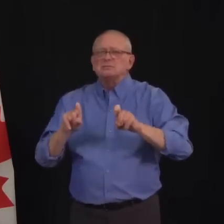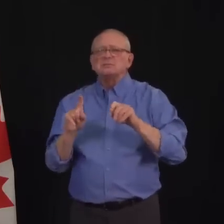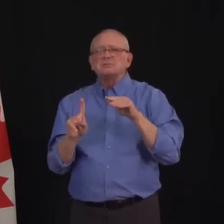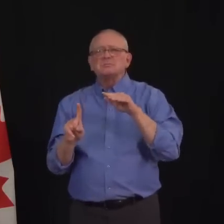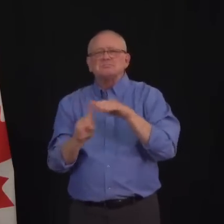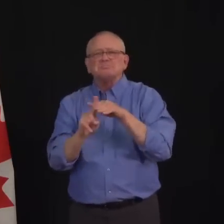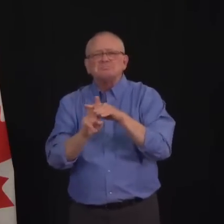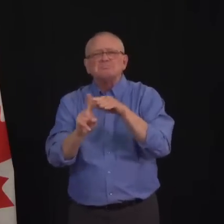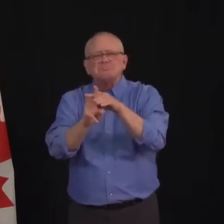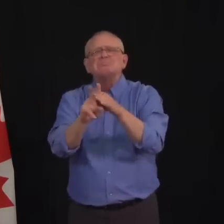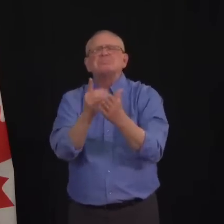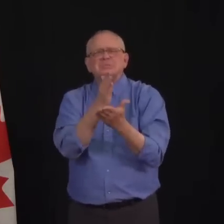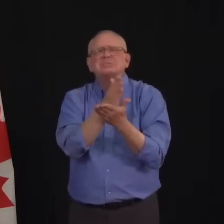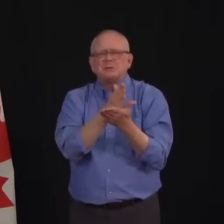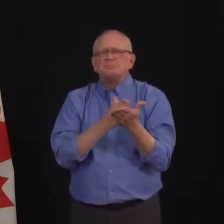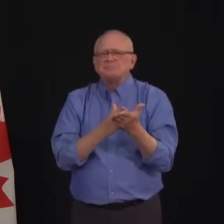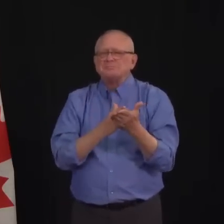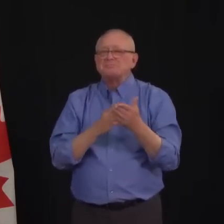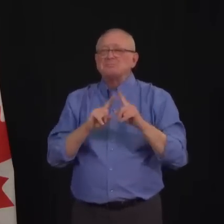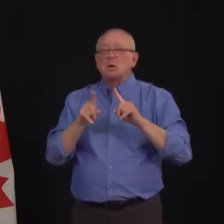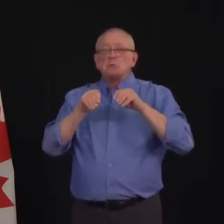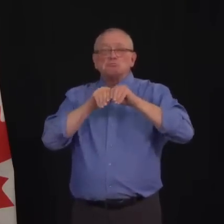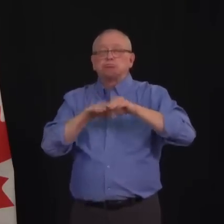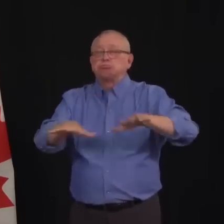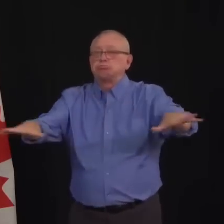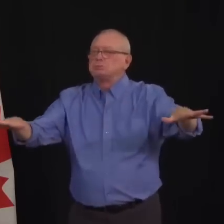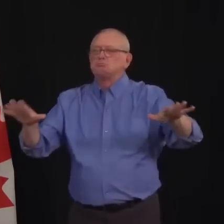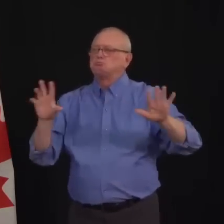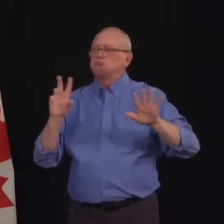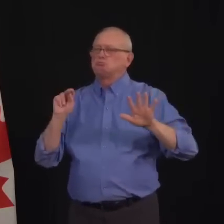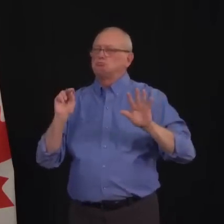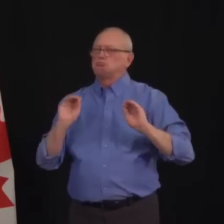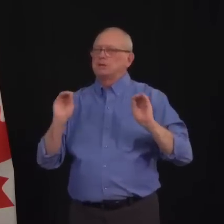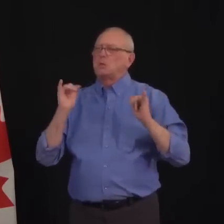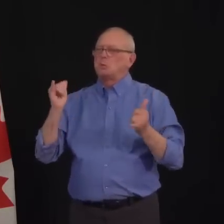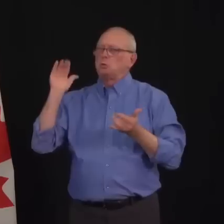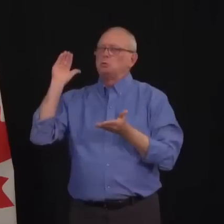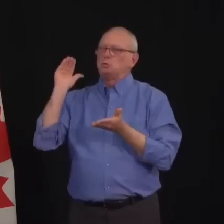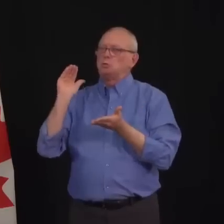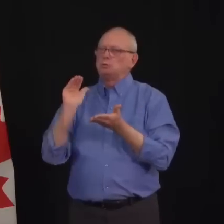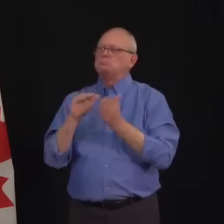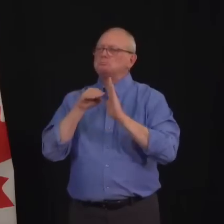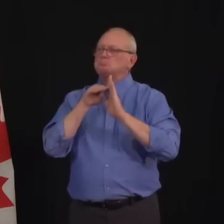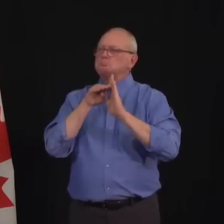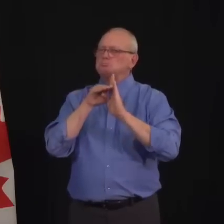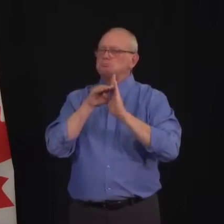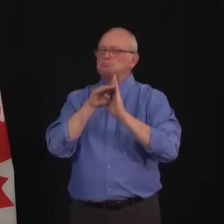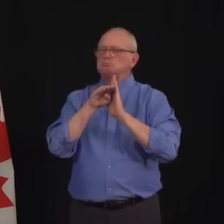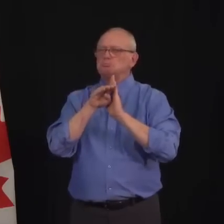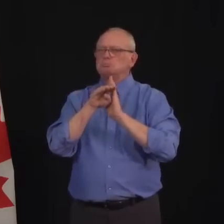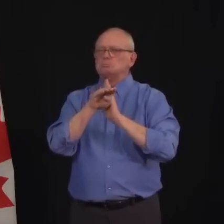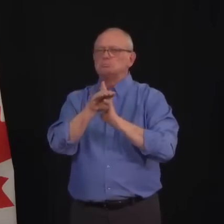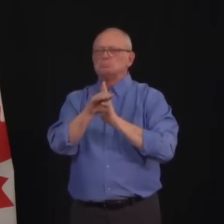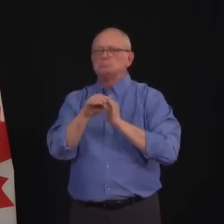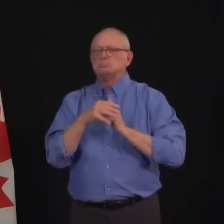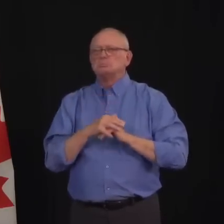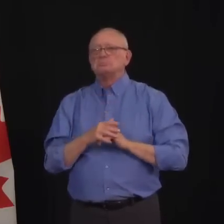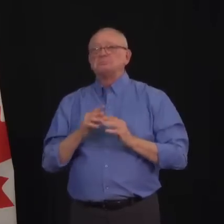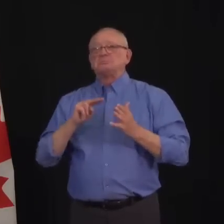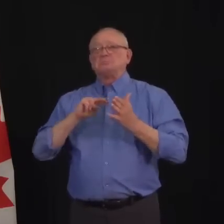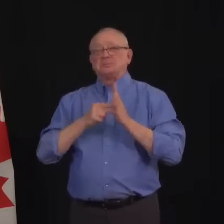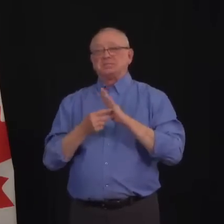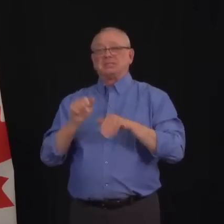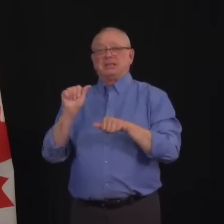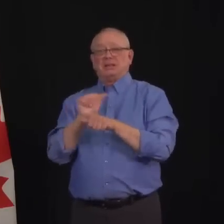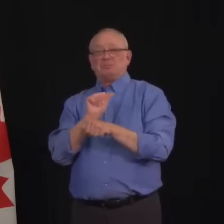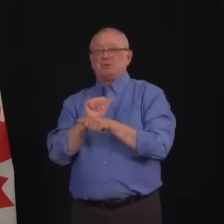virus remains relatively stable. In fact, it is likely that Albertans will soon no longer need such regular updates from me.